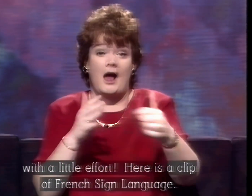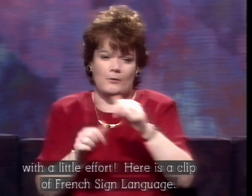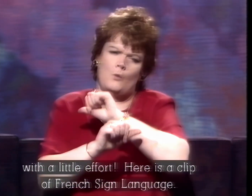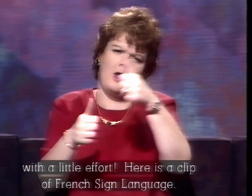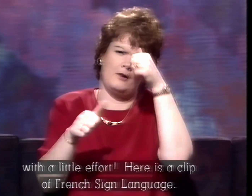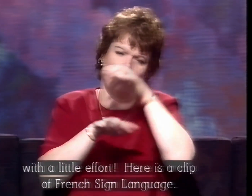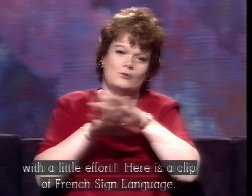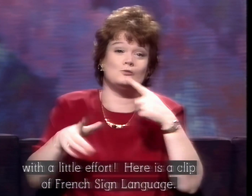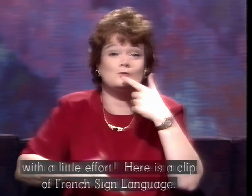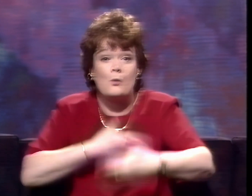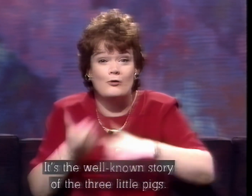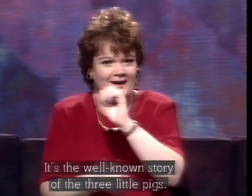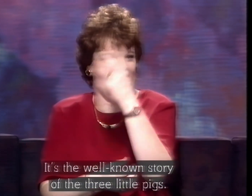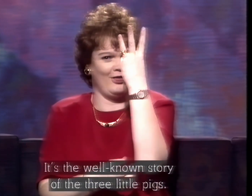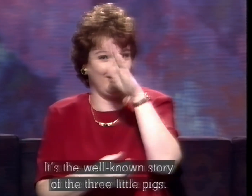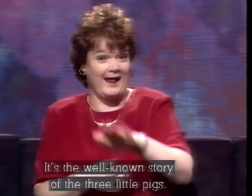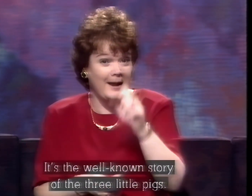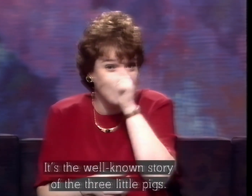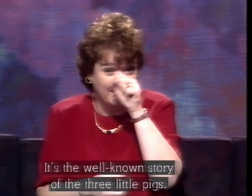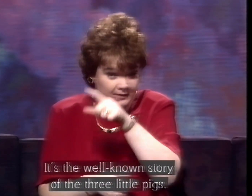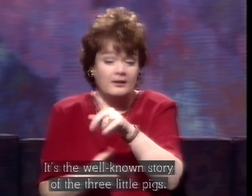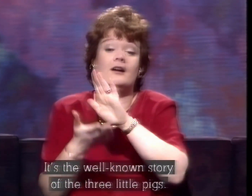language. It's the well-known story of the three little pigs.